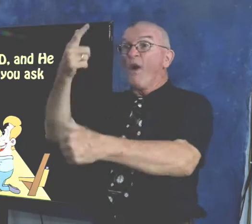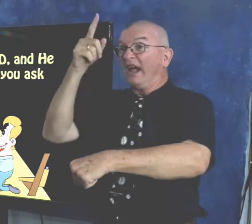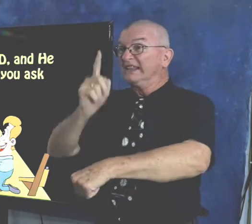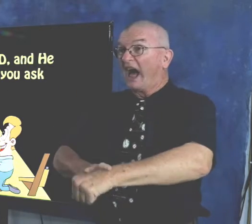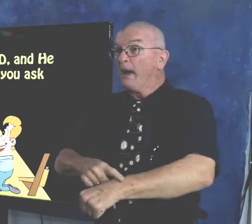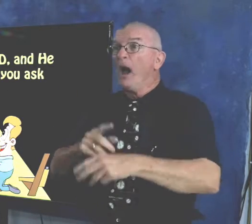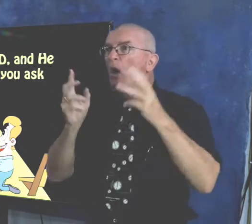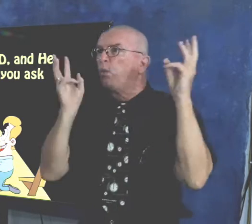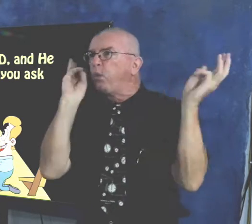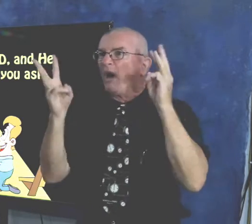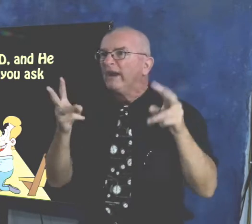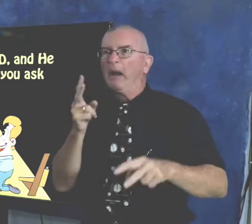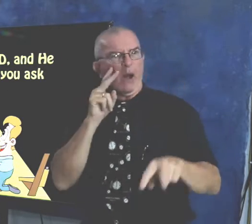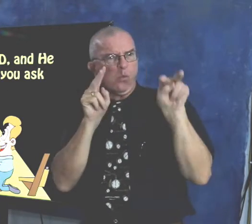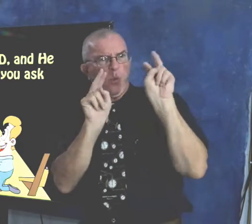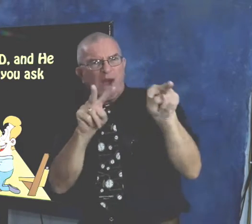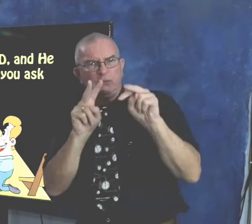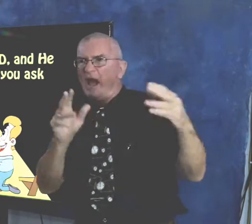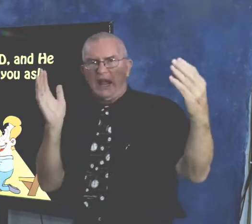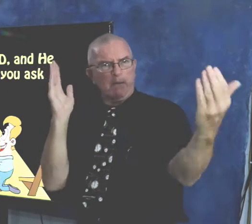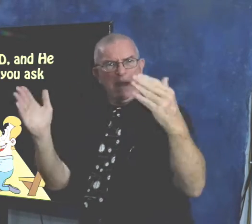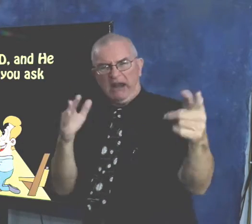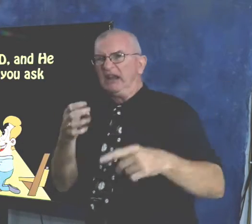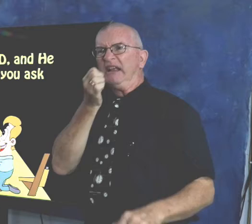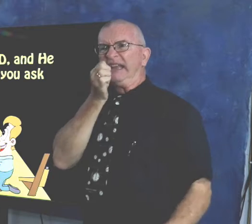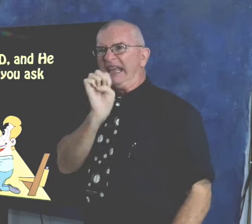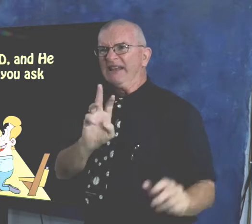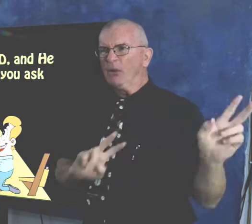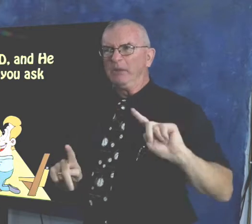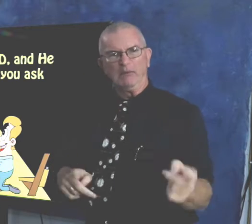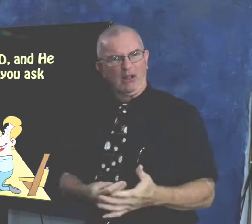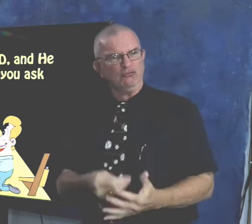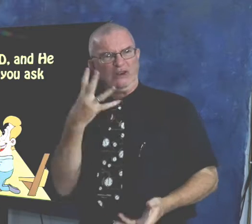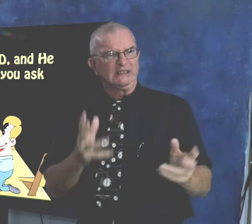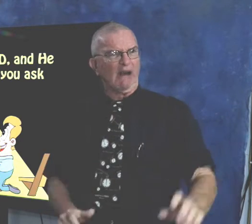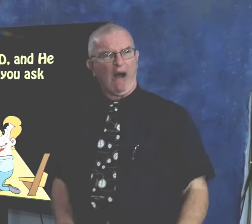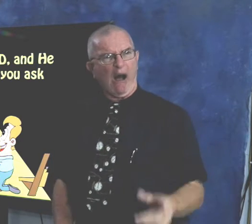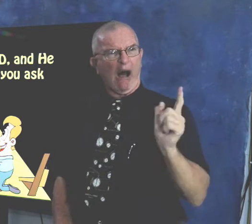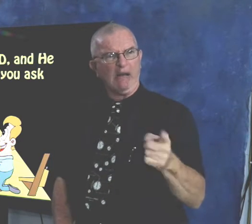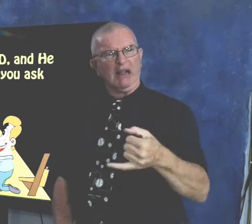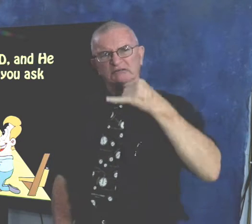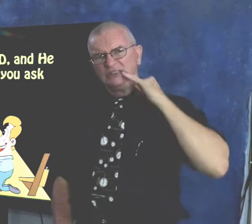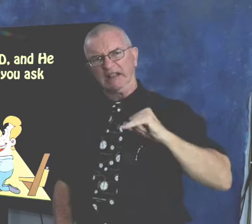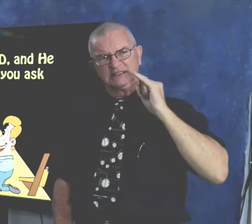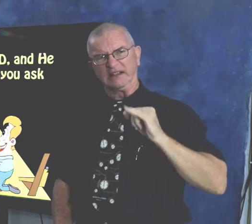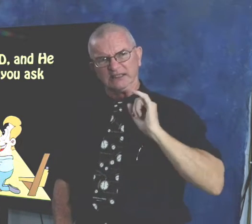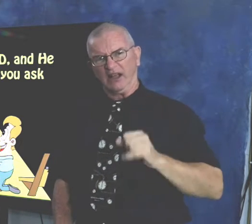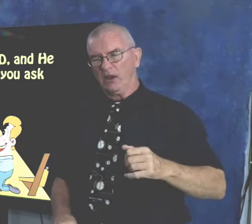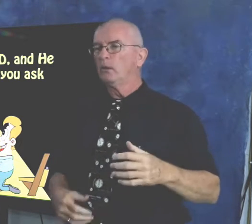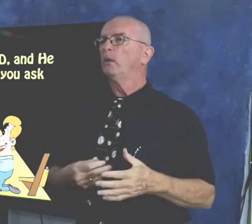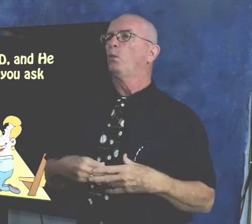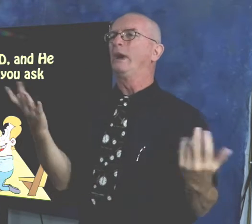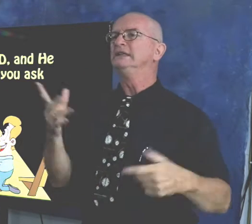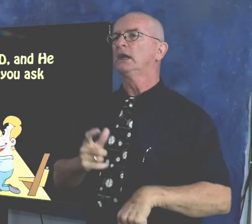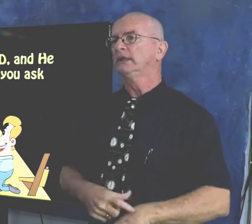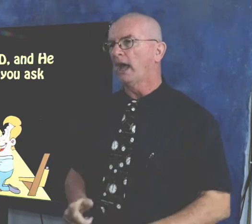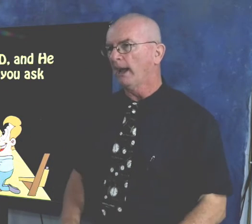If we use all our time worrying about and watching the evil people that are rich and get so jealous over them,